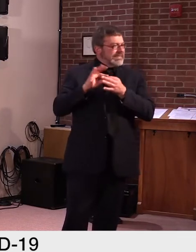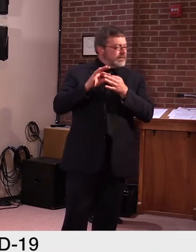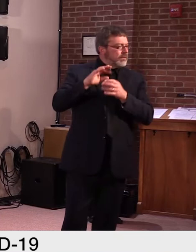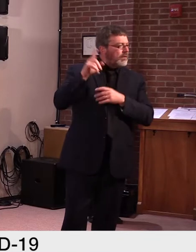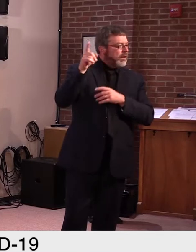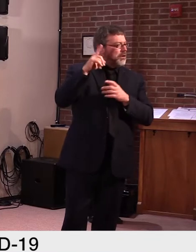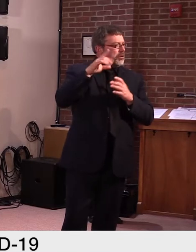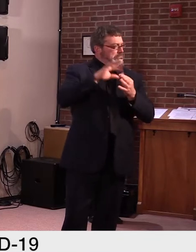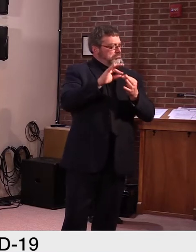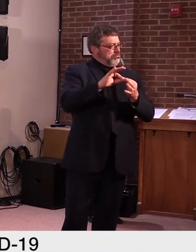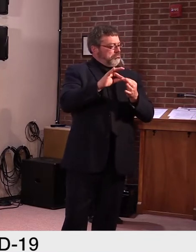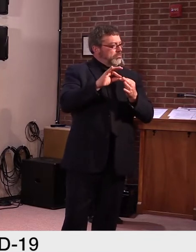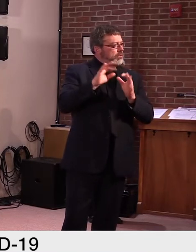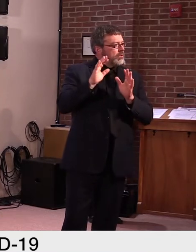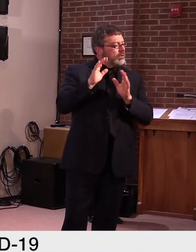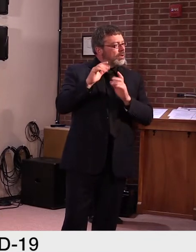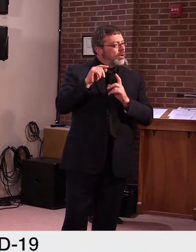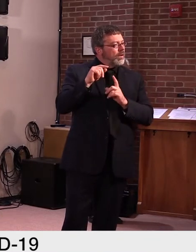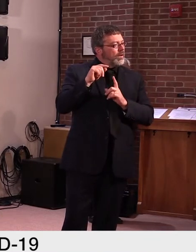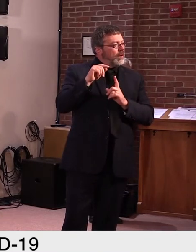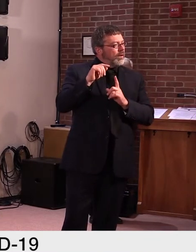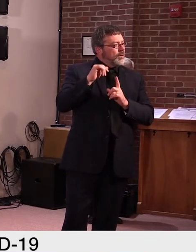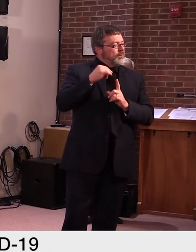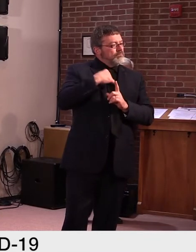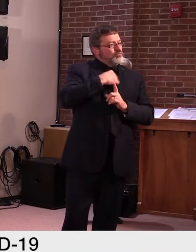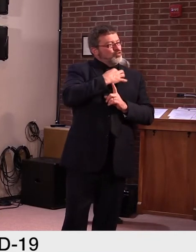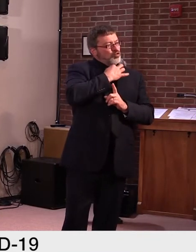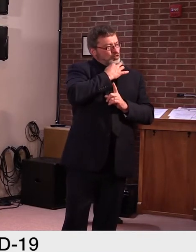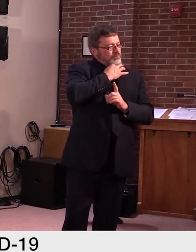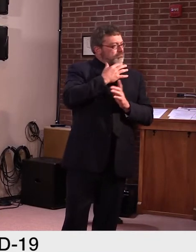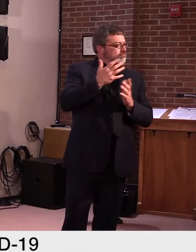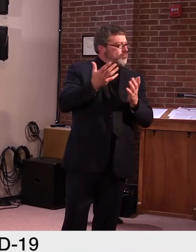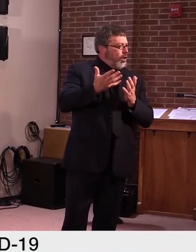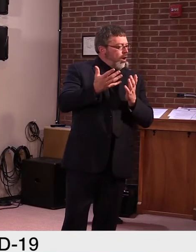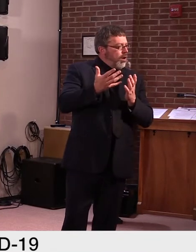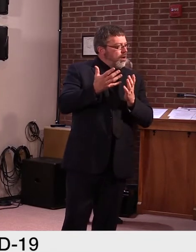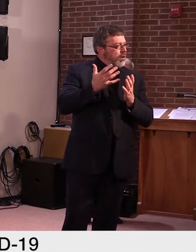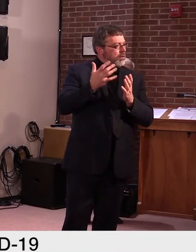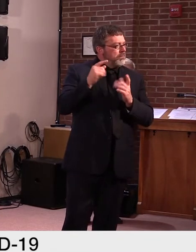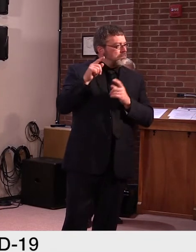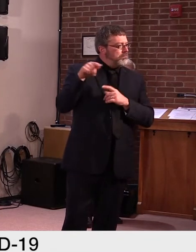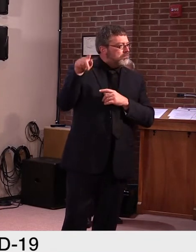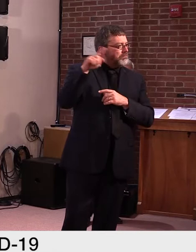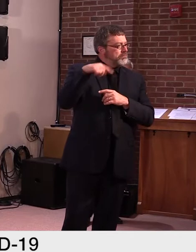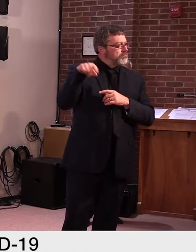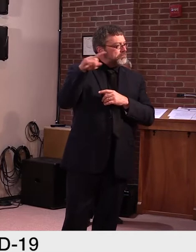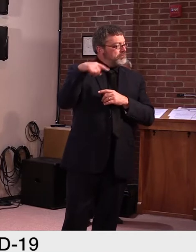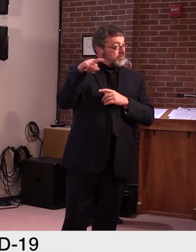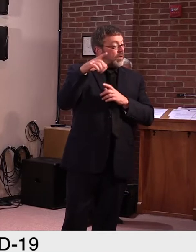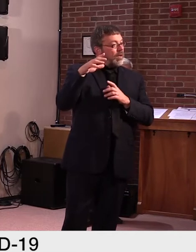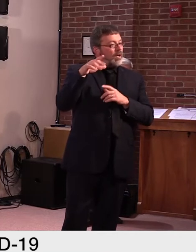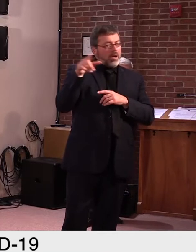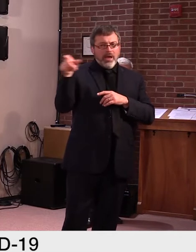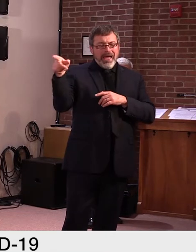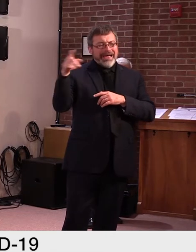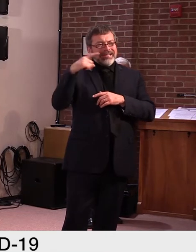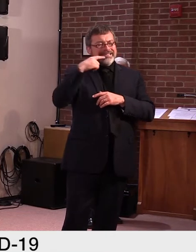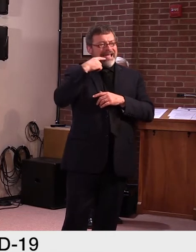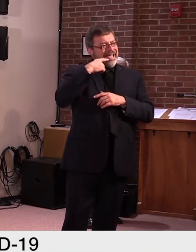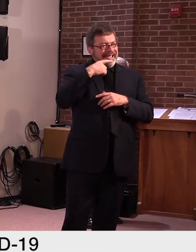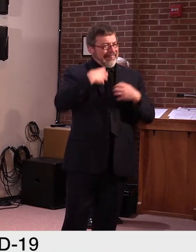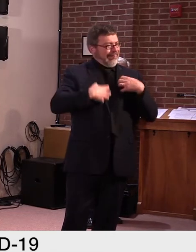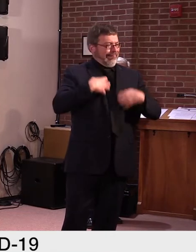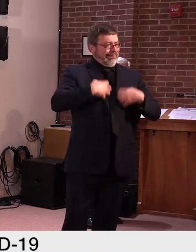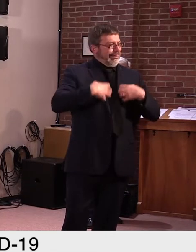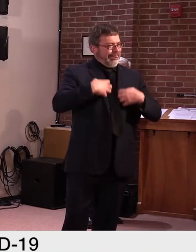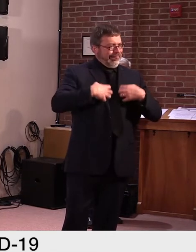or saying that he upholds that it's constitutional. Um, there have been several fundraising letters that have come